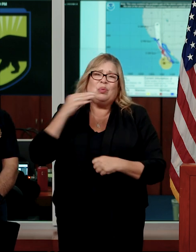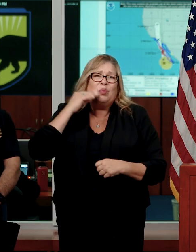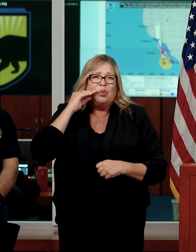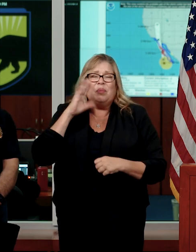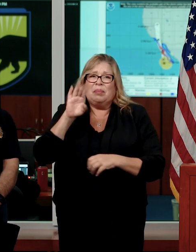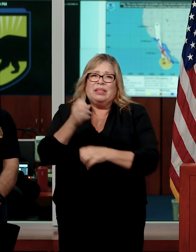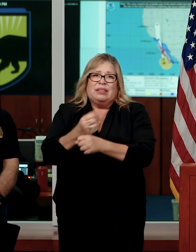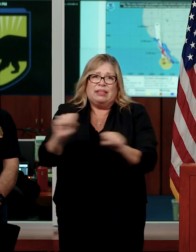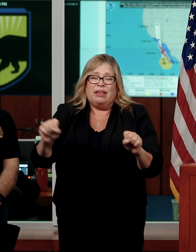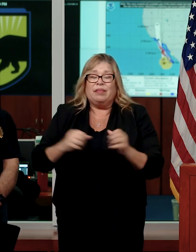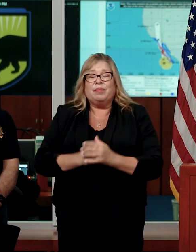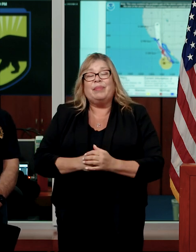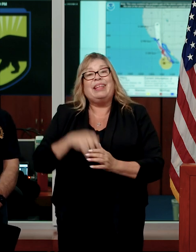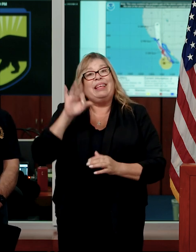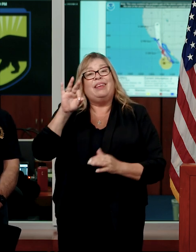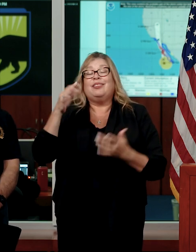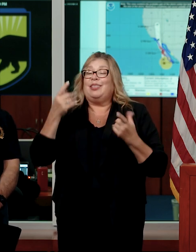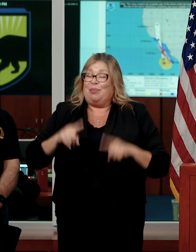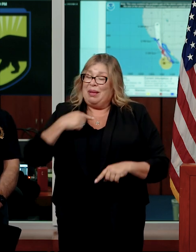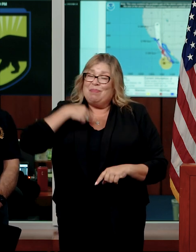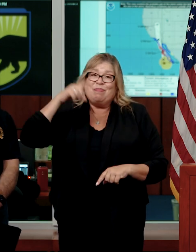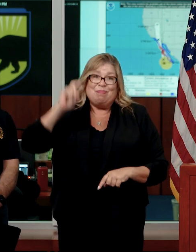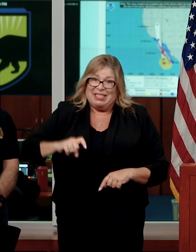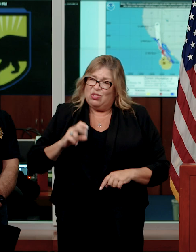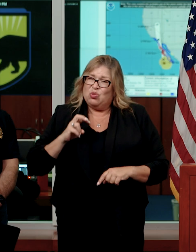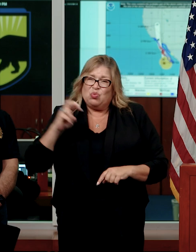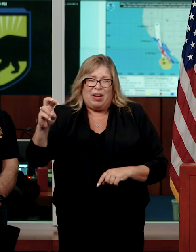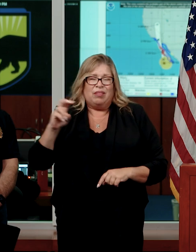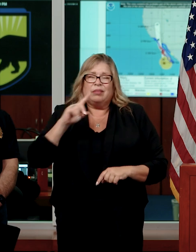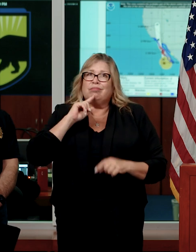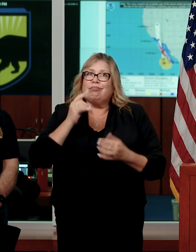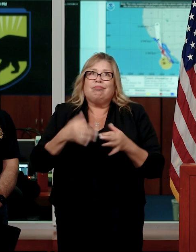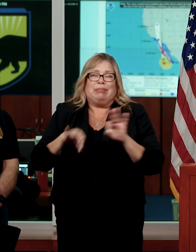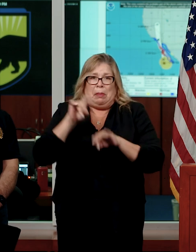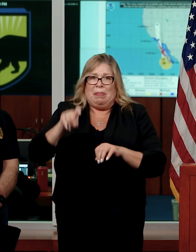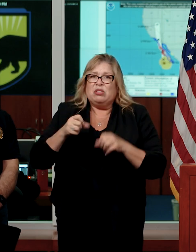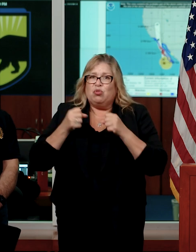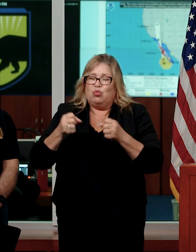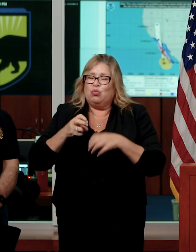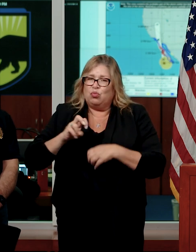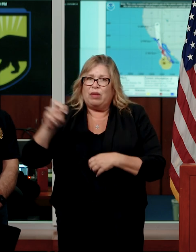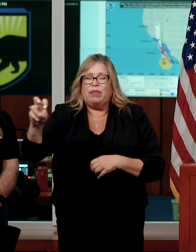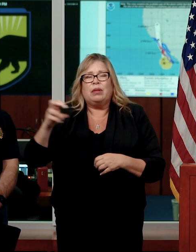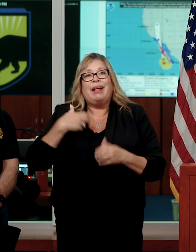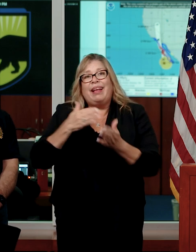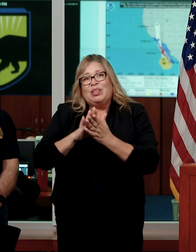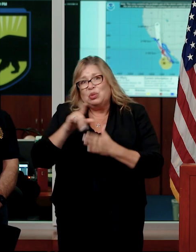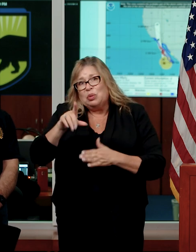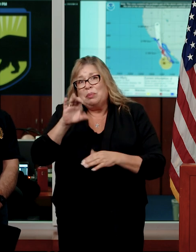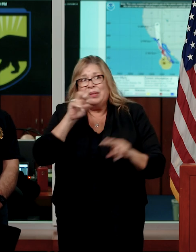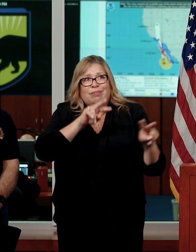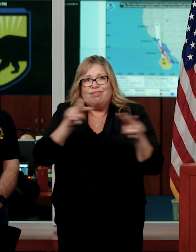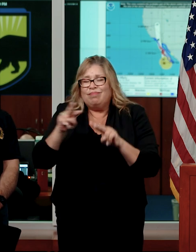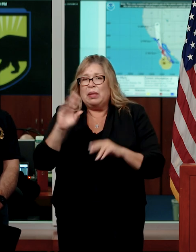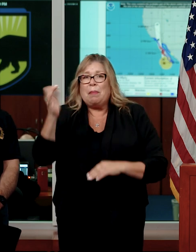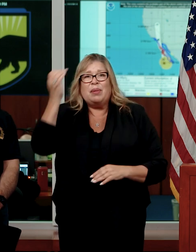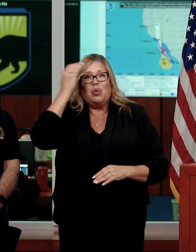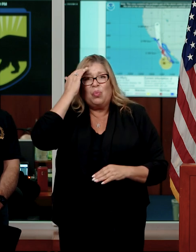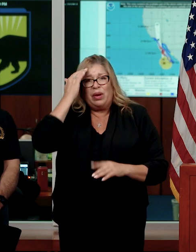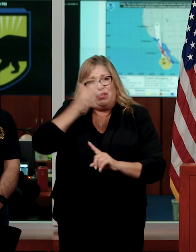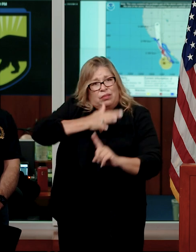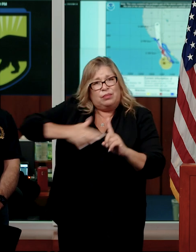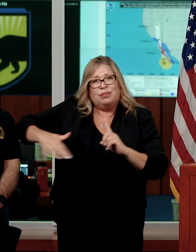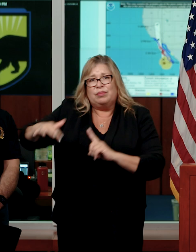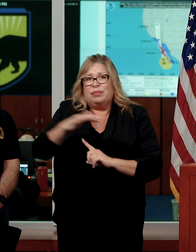safe. However, if you need to travel, and it's absolutely necessary, we're going to ask that you be vigilant, be aware of your surroundings,